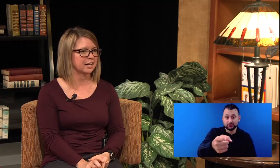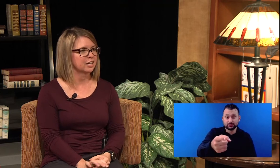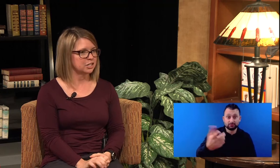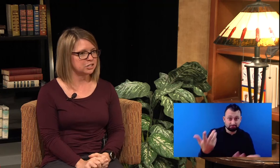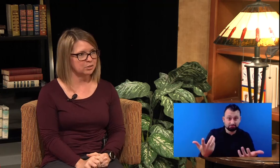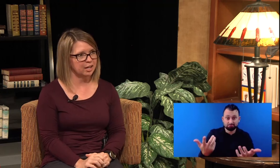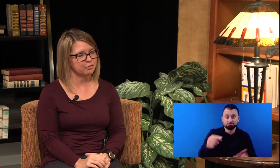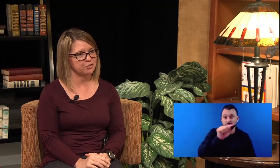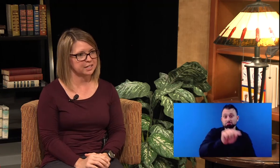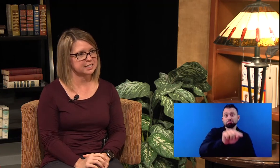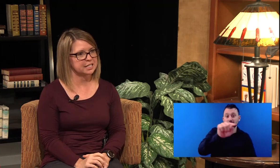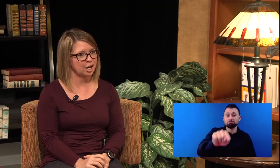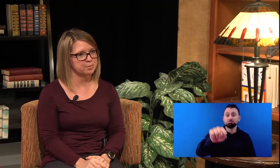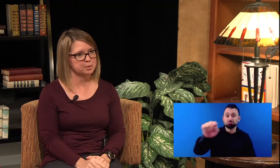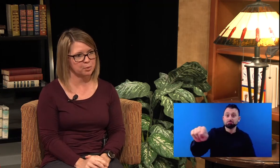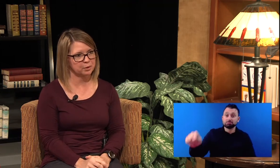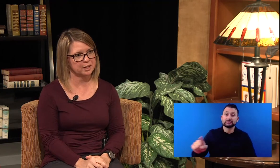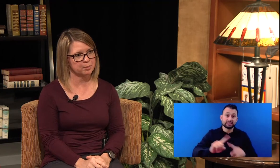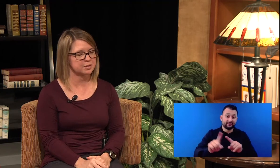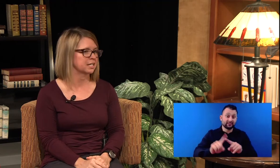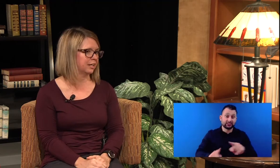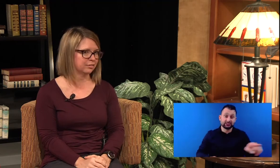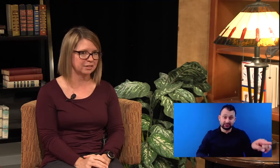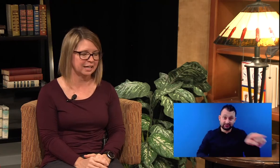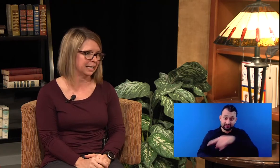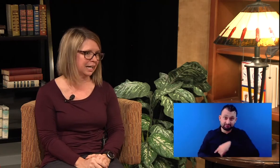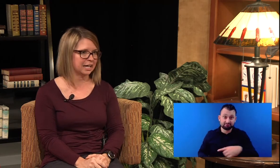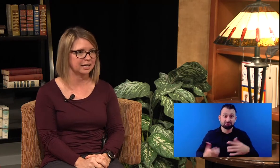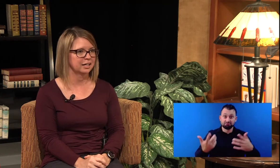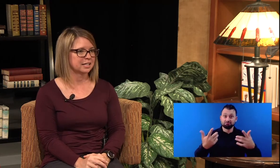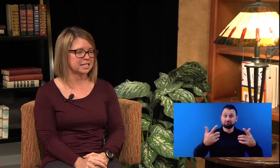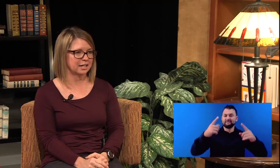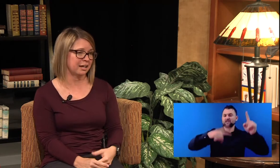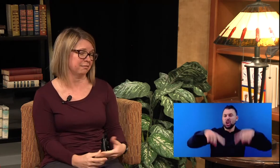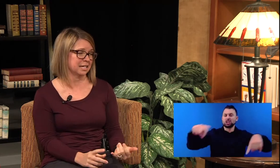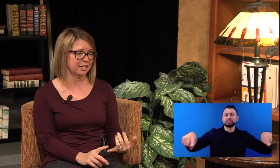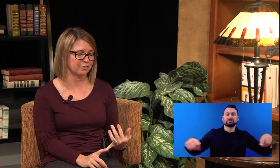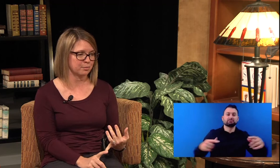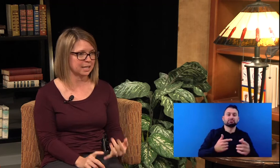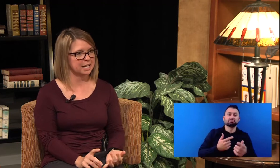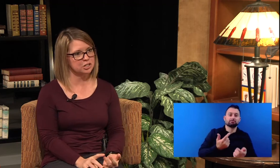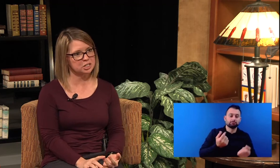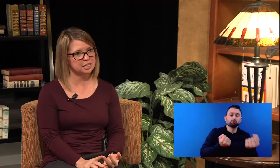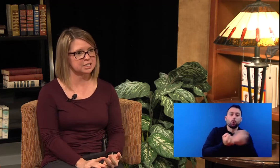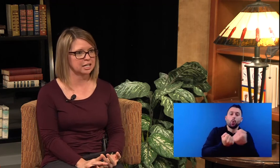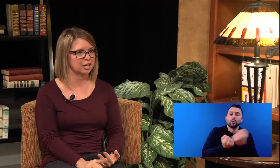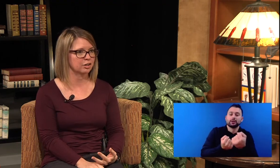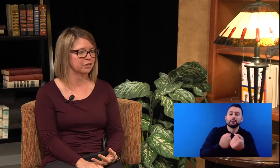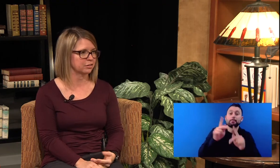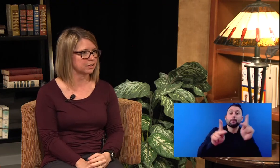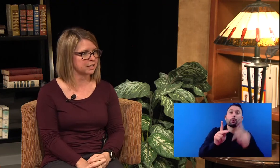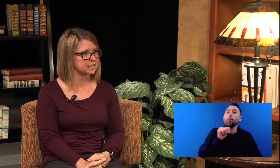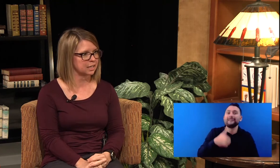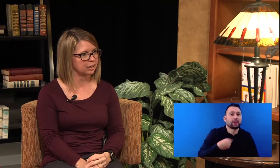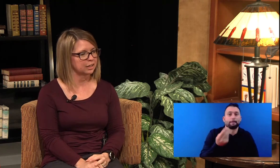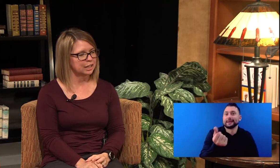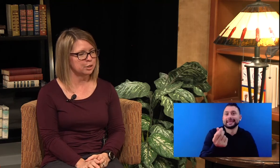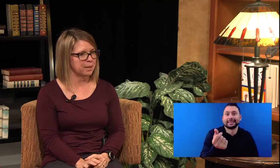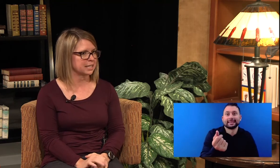do have funds to help support that person if they cannot take care of the medication, take care of other things that are impacted